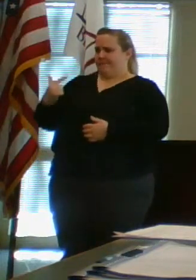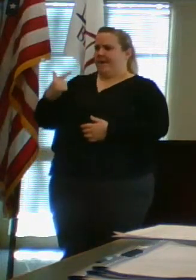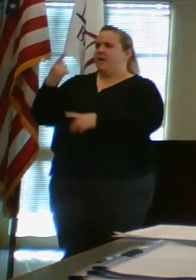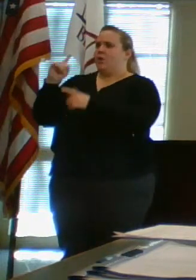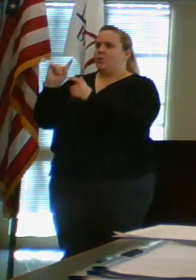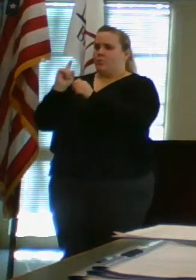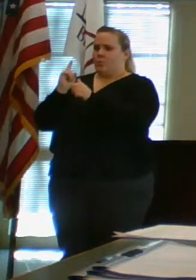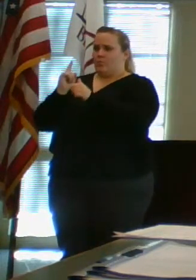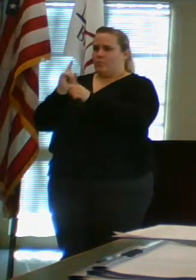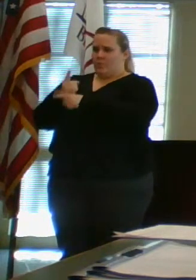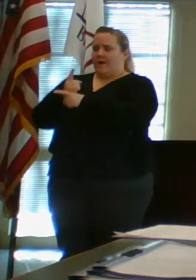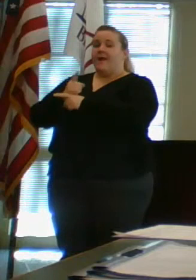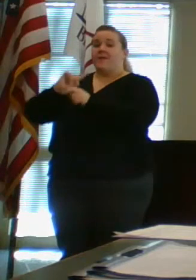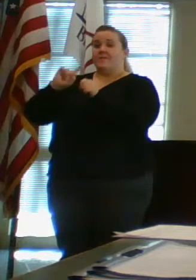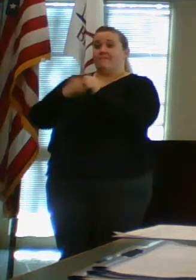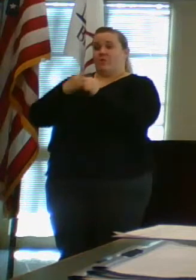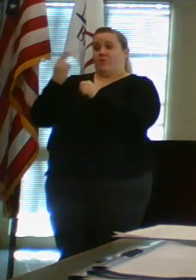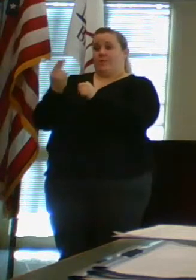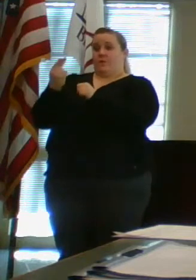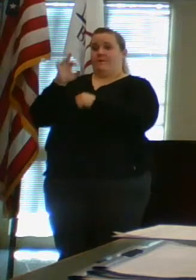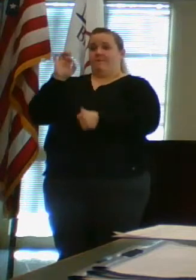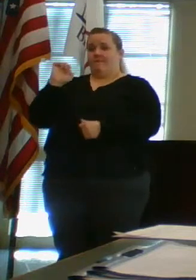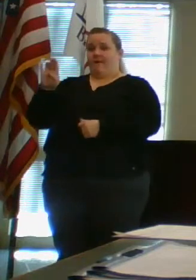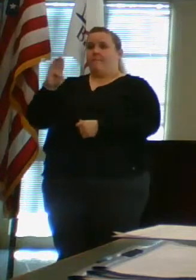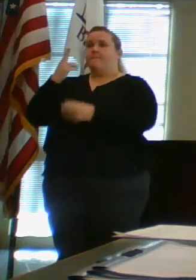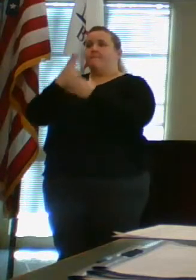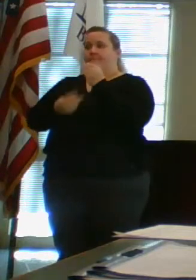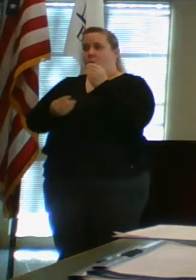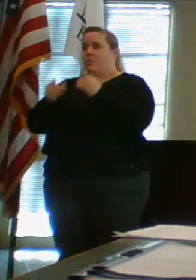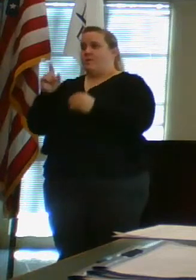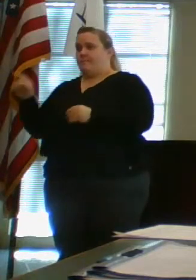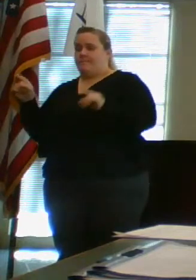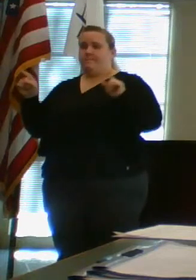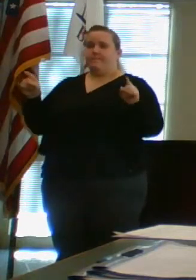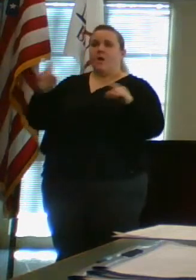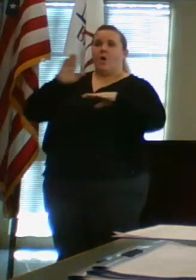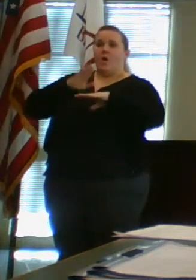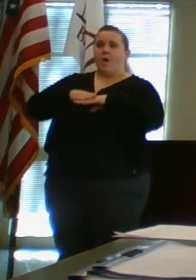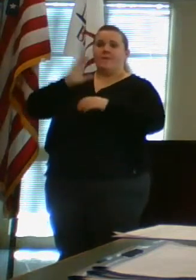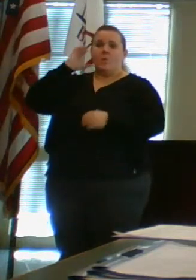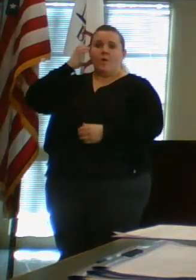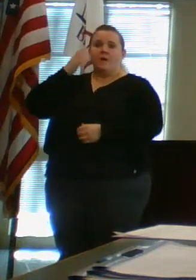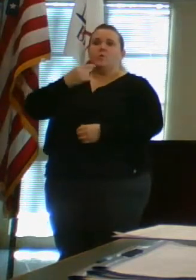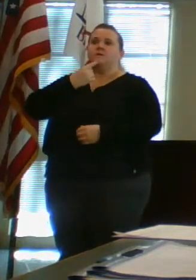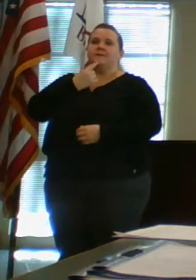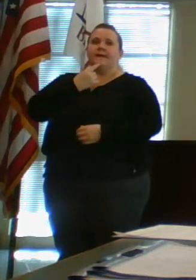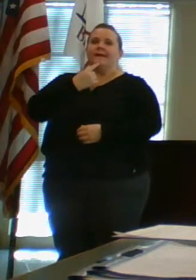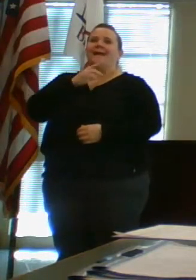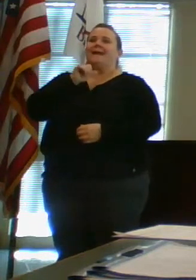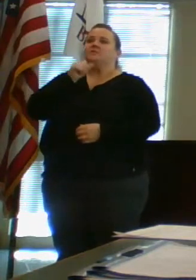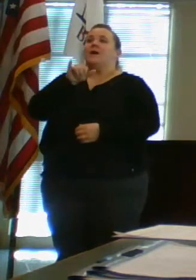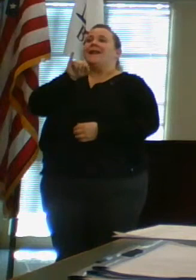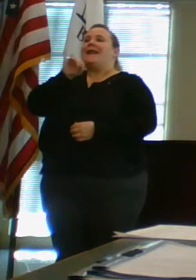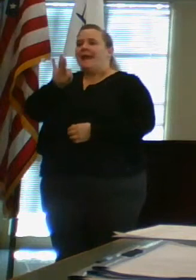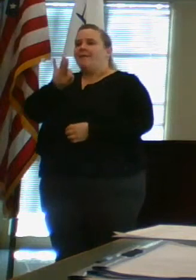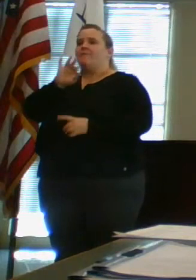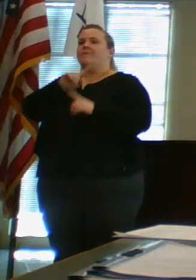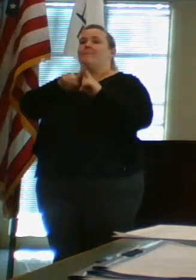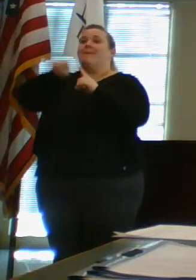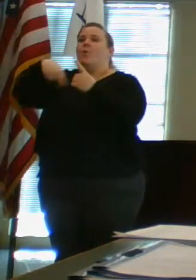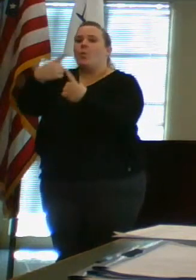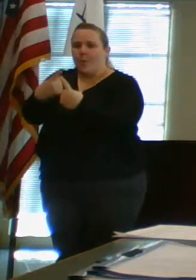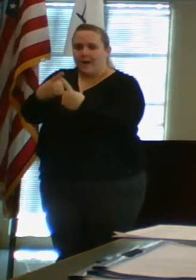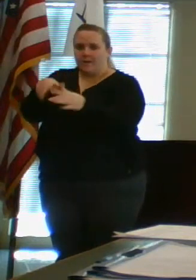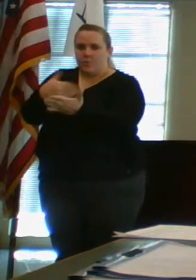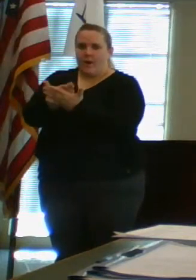first Thursday in February, both Commissioner Manning and Commissioner Amadeo on the radio said it's not if, it's when we get to this